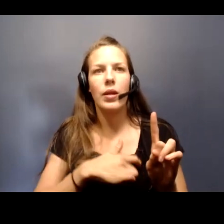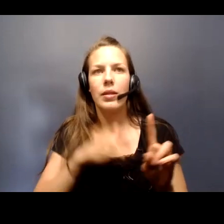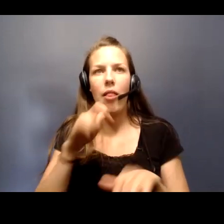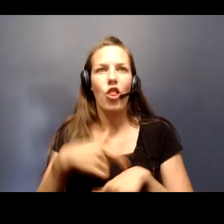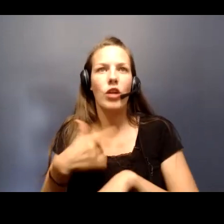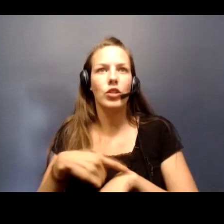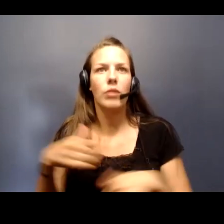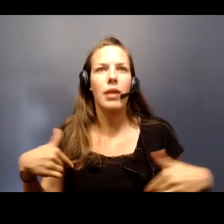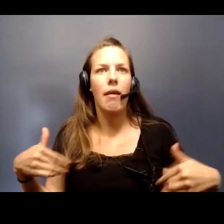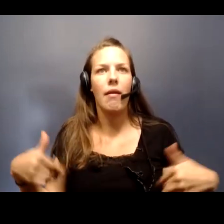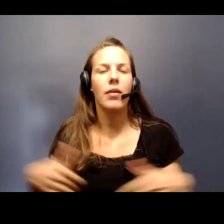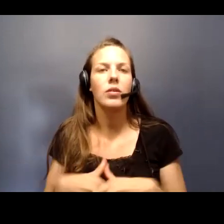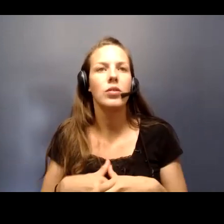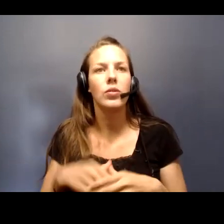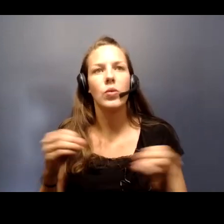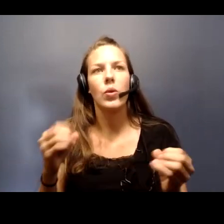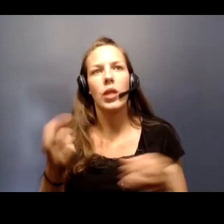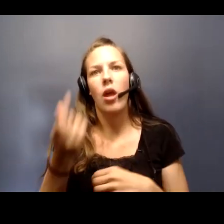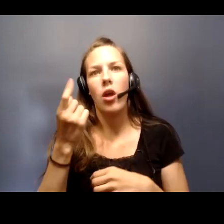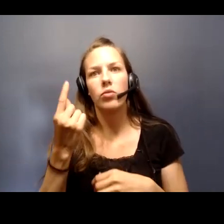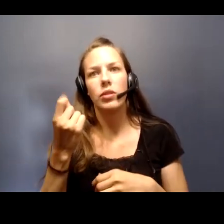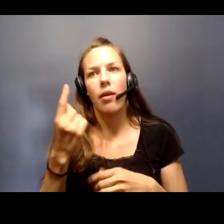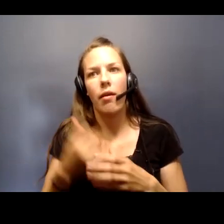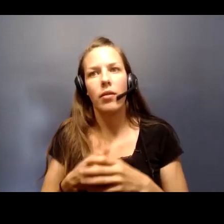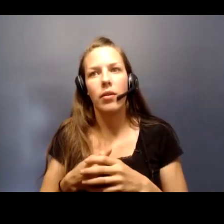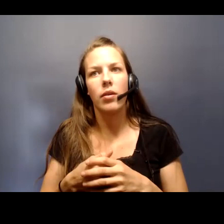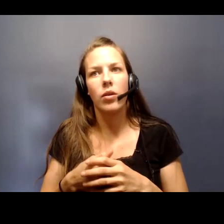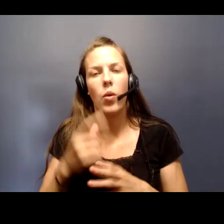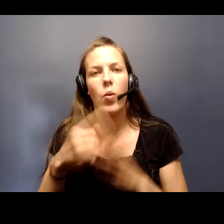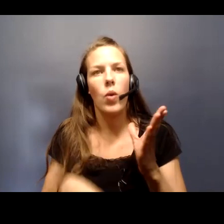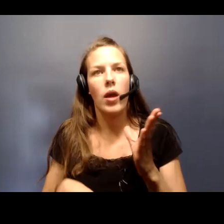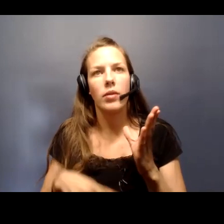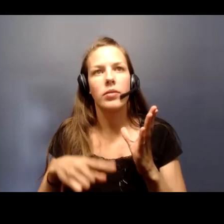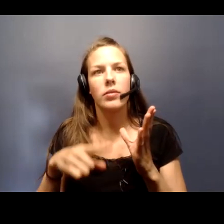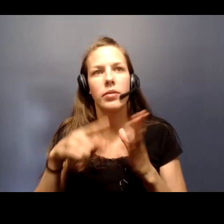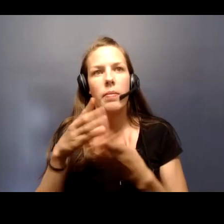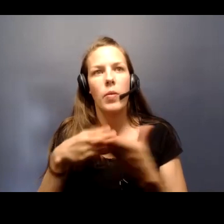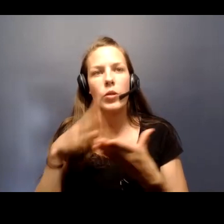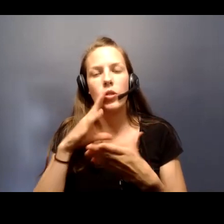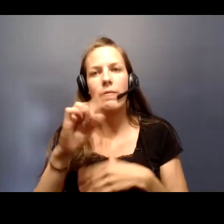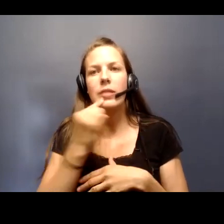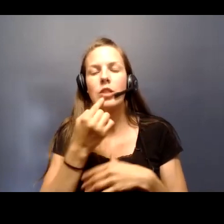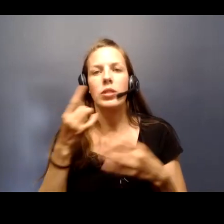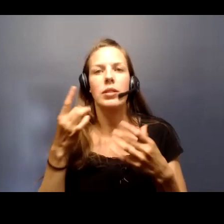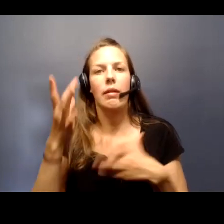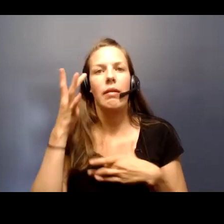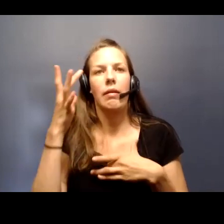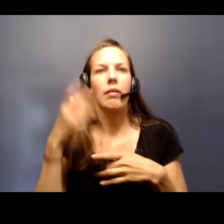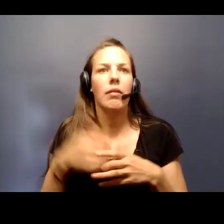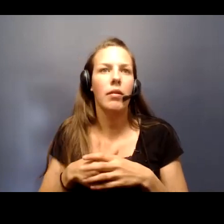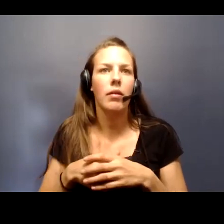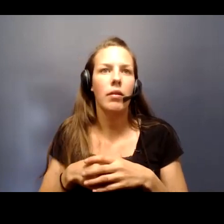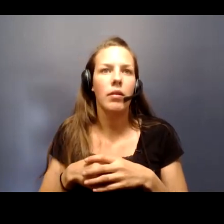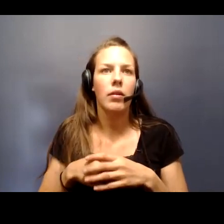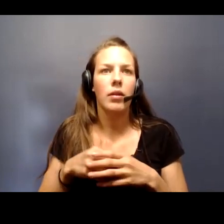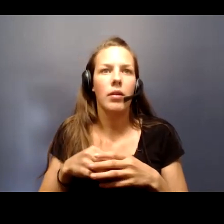yet. So to understand what proportion of seriously ill or what proportion of